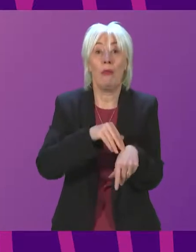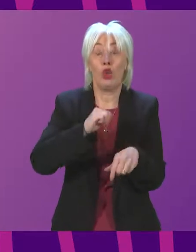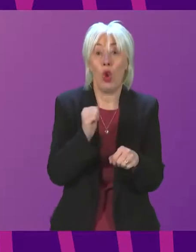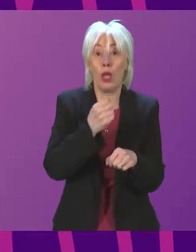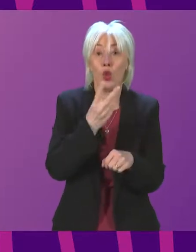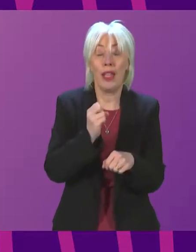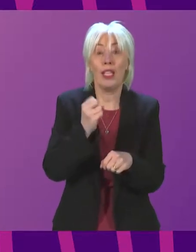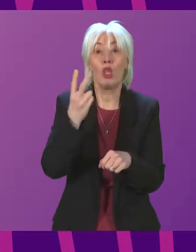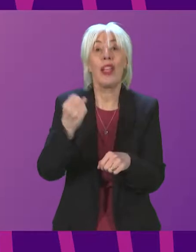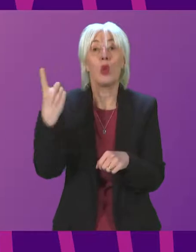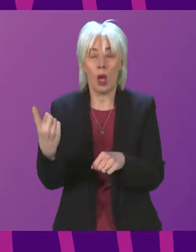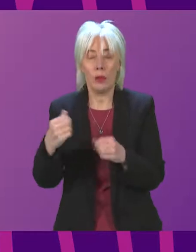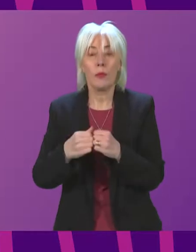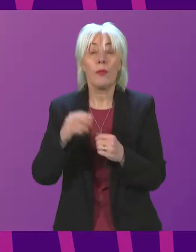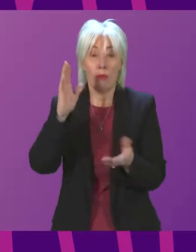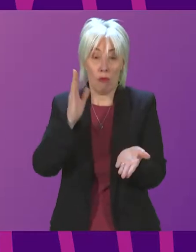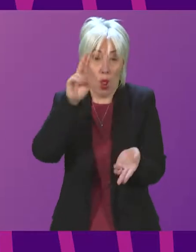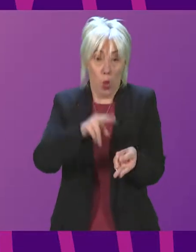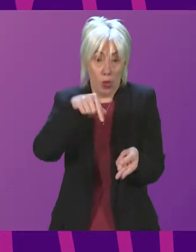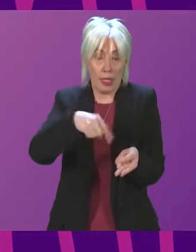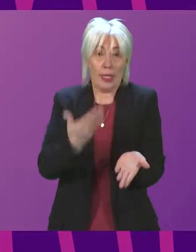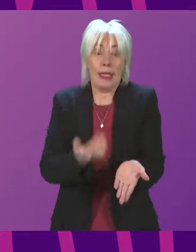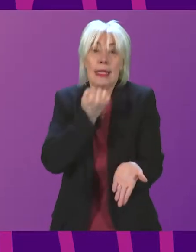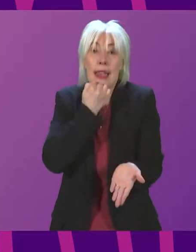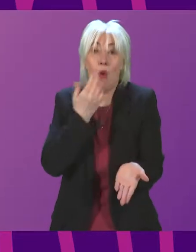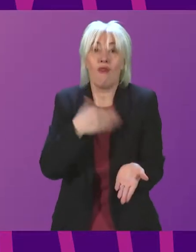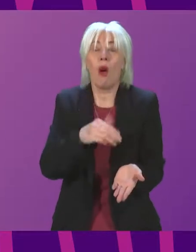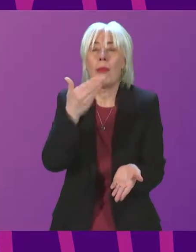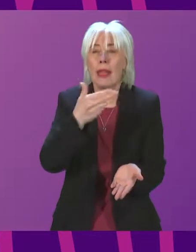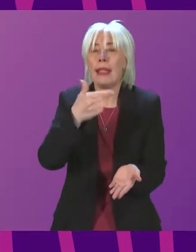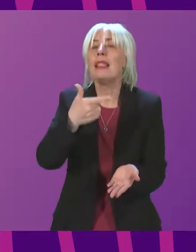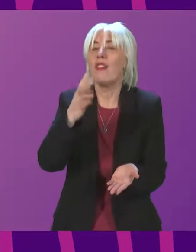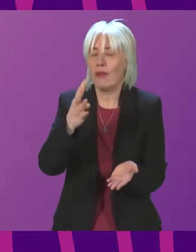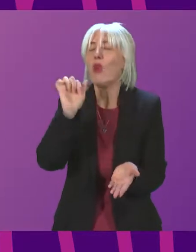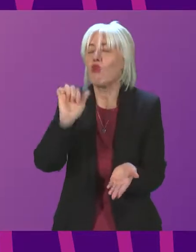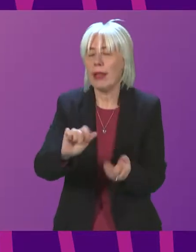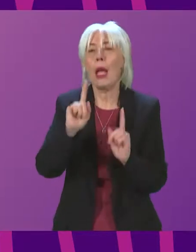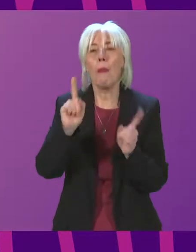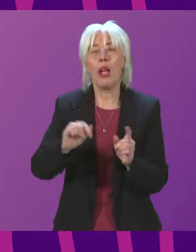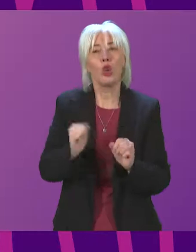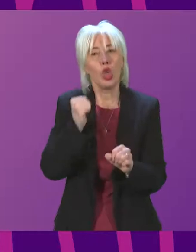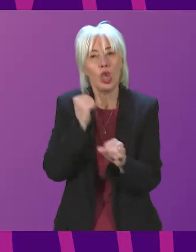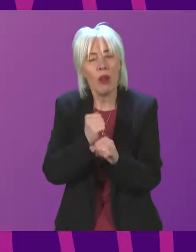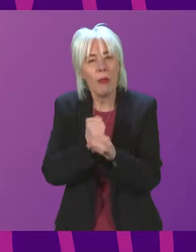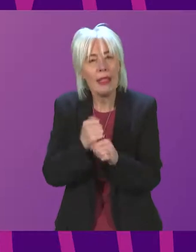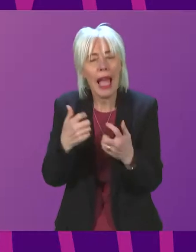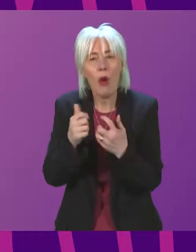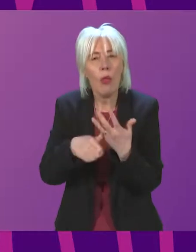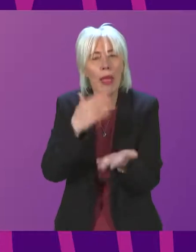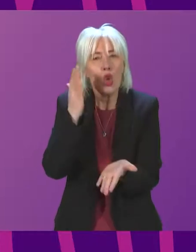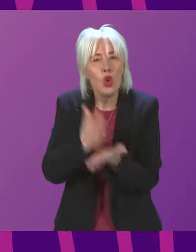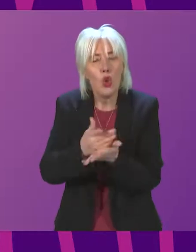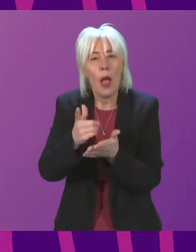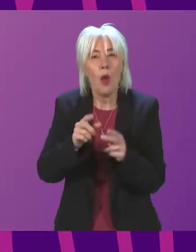recorded crime remains at one of the lowest levels seen since 1974. So, as such, how is the Scottish Government ensuring the